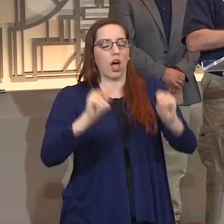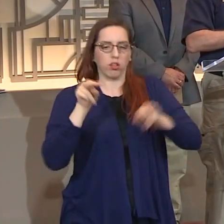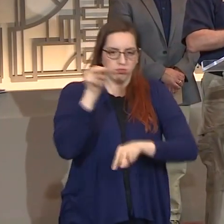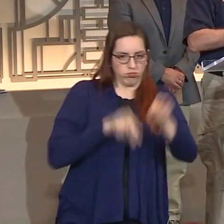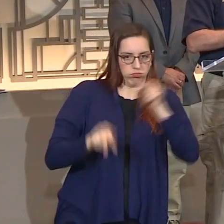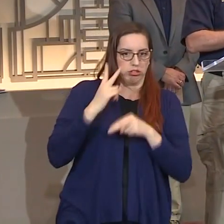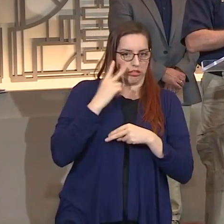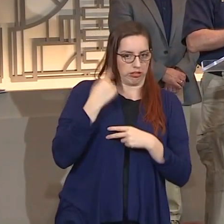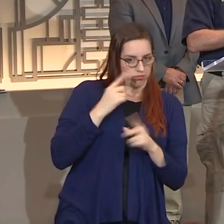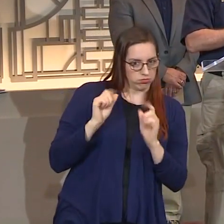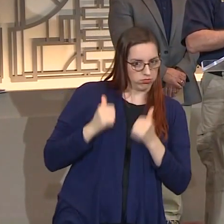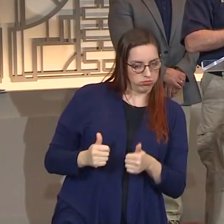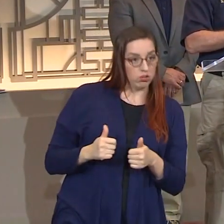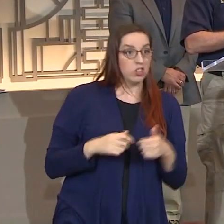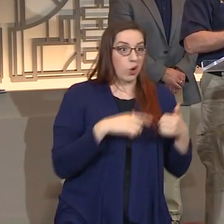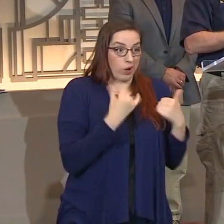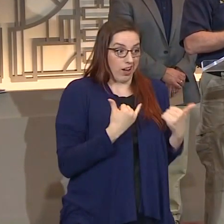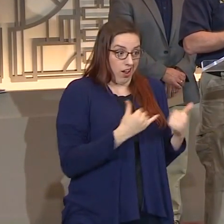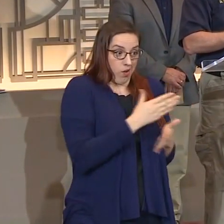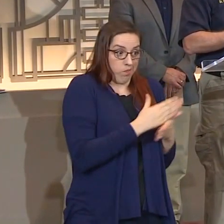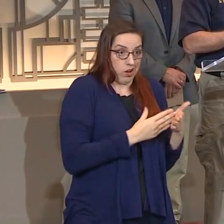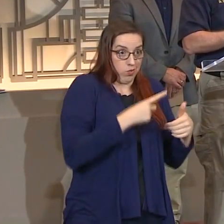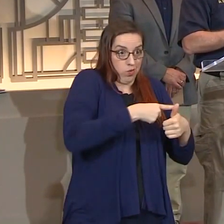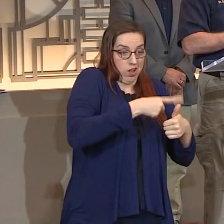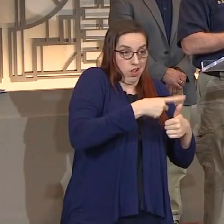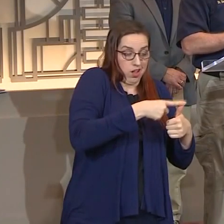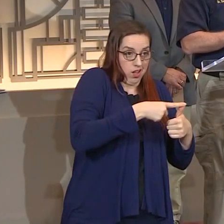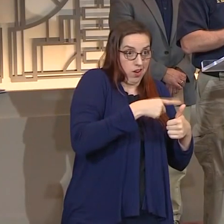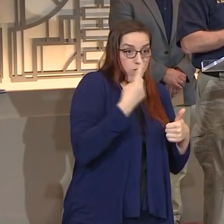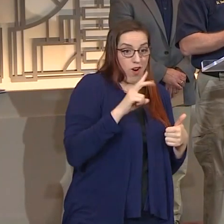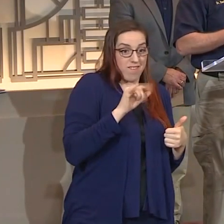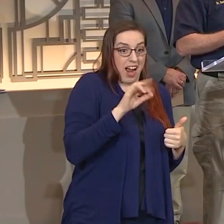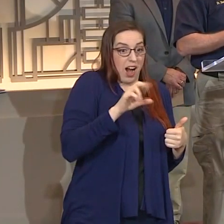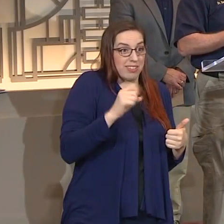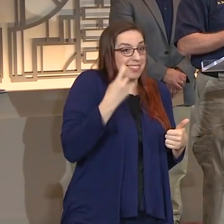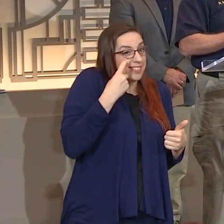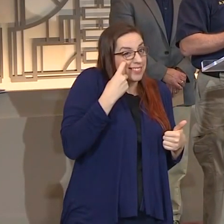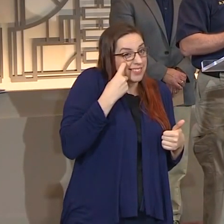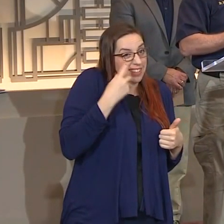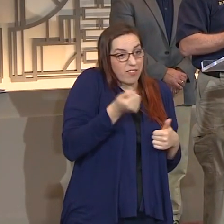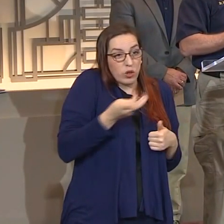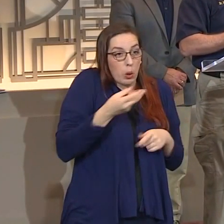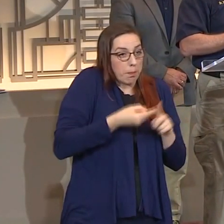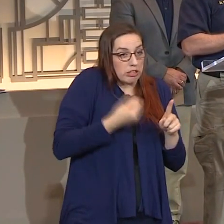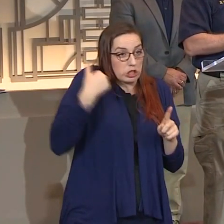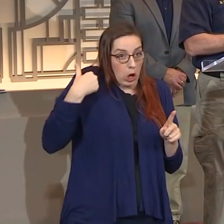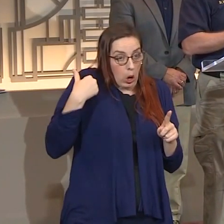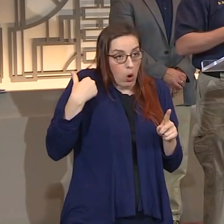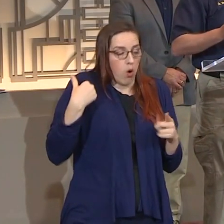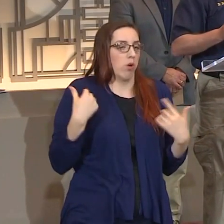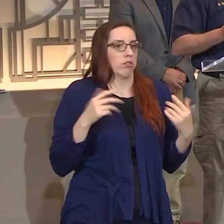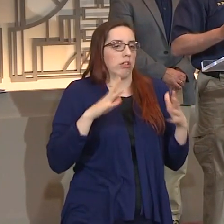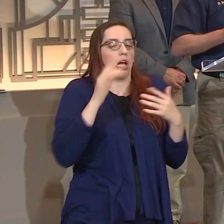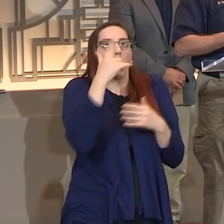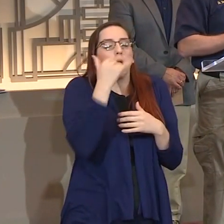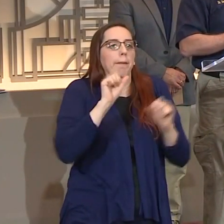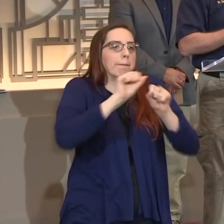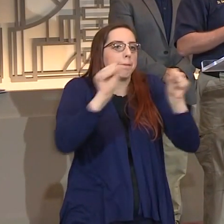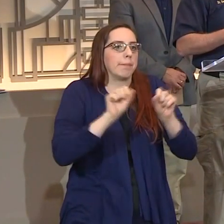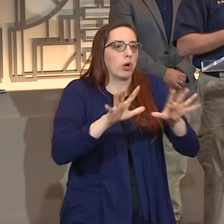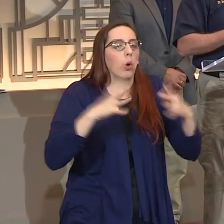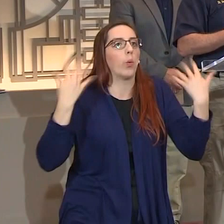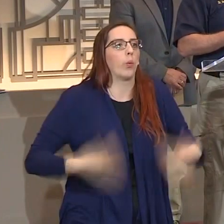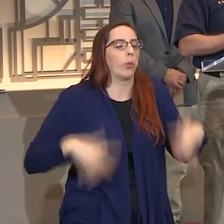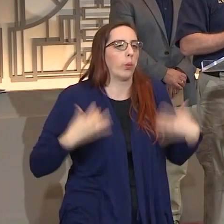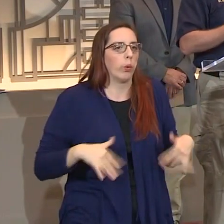the fact that we are already in phase one trials in a virus that was just first recognized a couple months ago is miraculous. And we